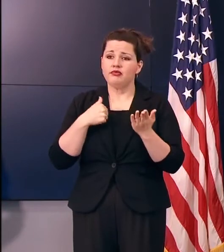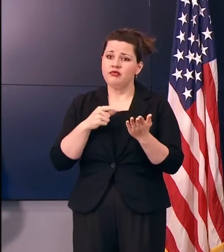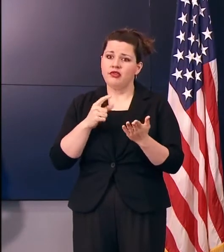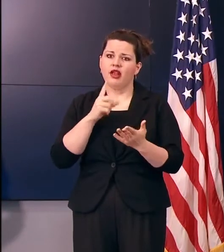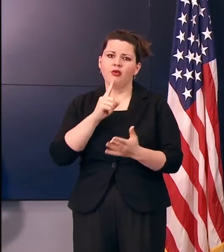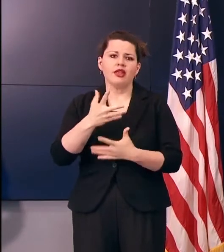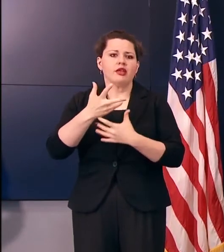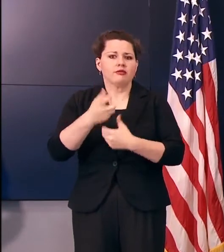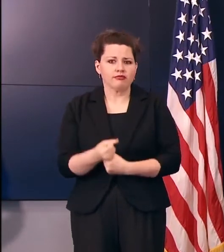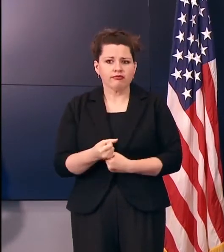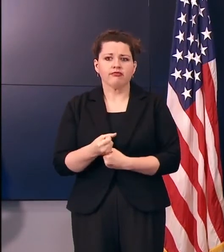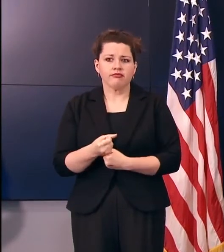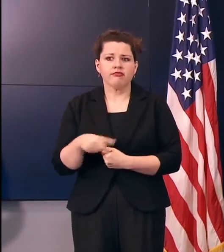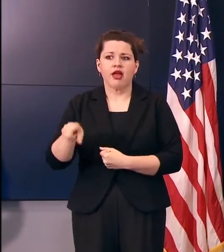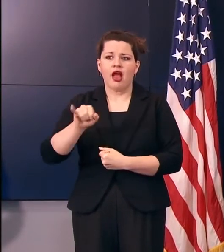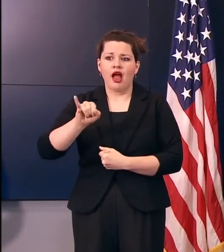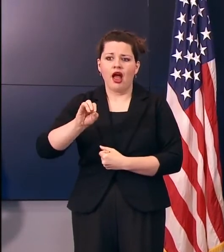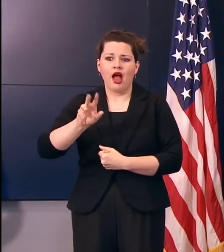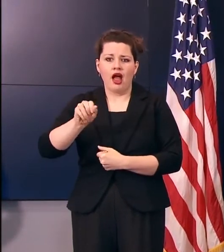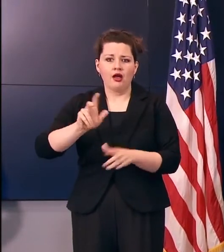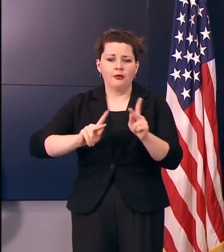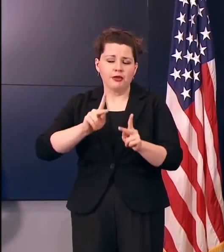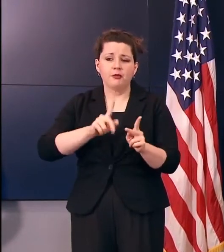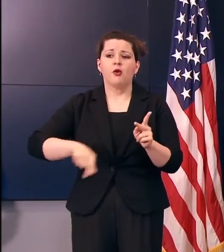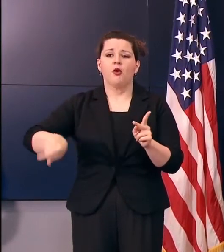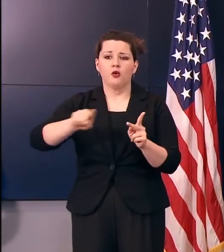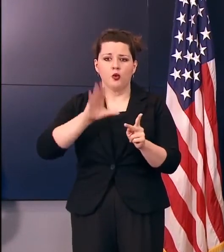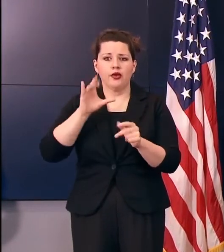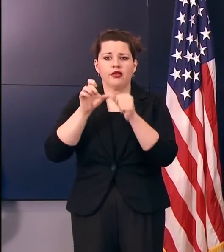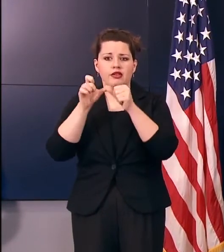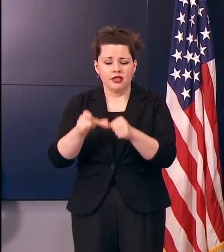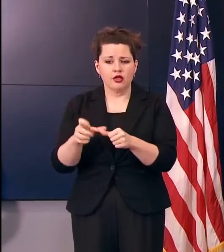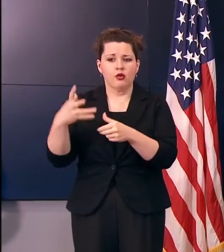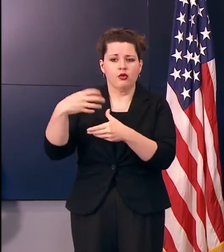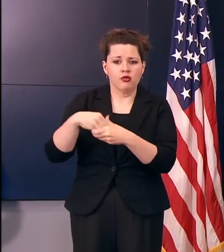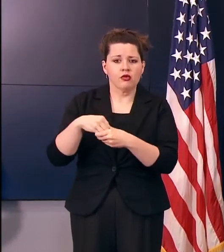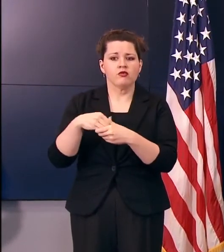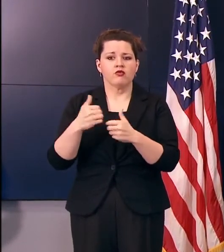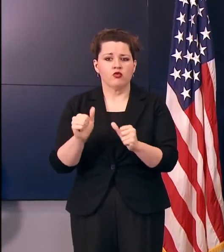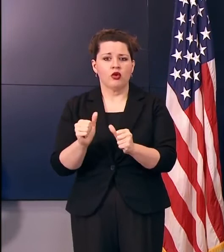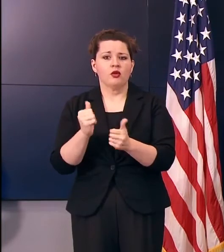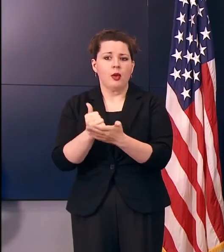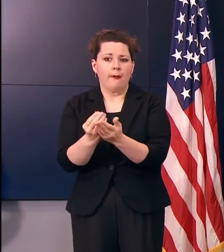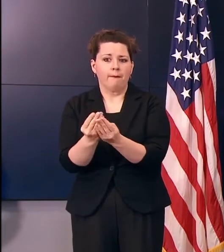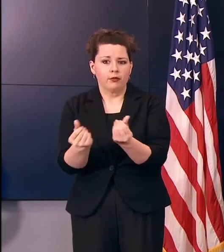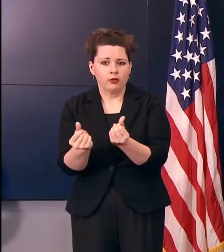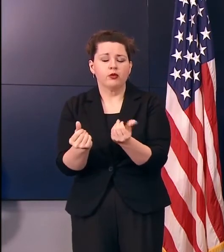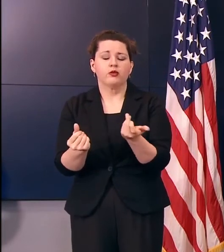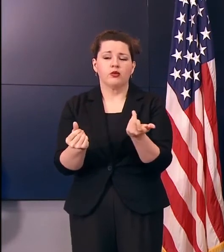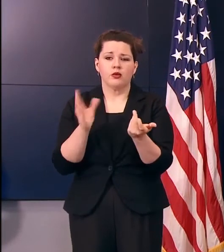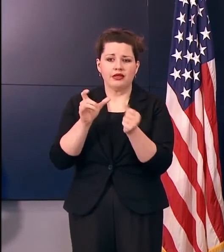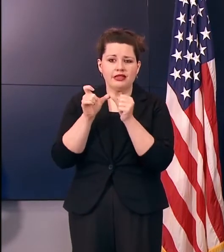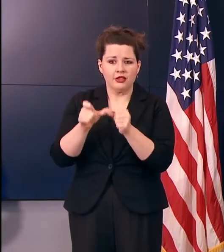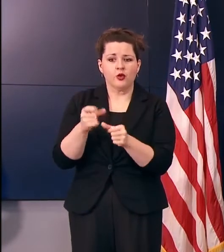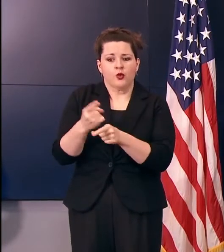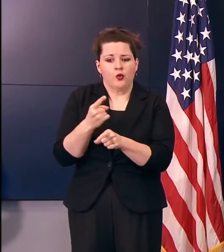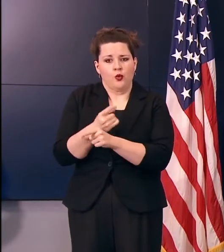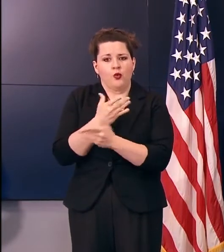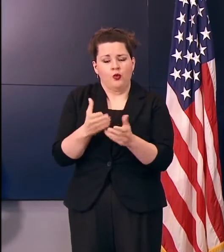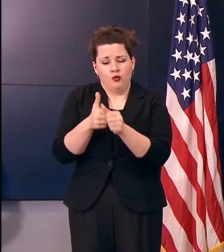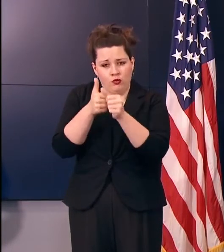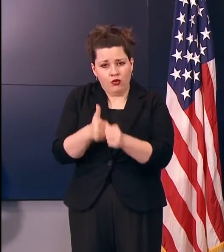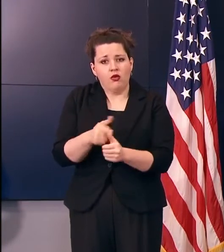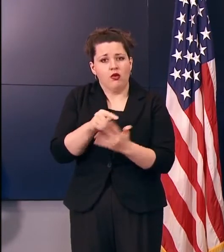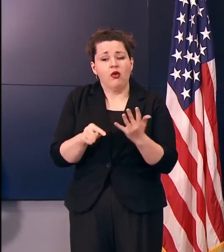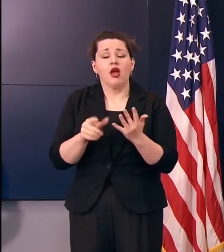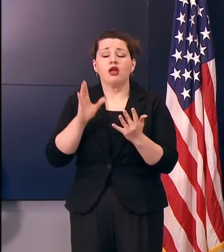Iowans that they are going to continue to be a part of this solution. They're going to continue to do the right thing. And we're going to continue to see,